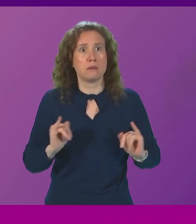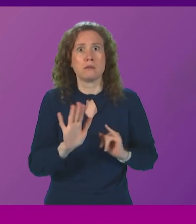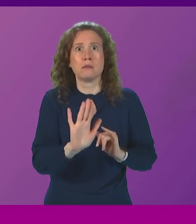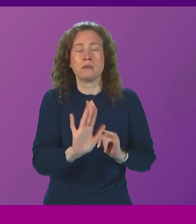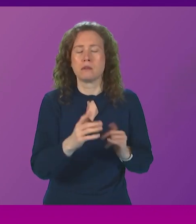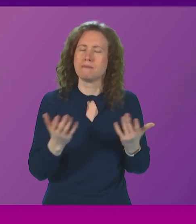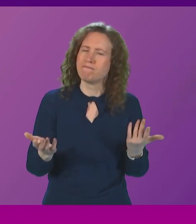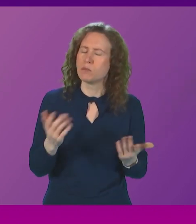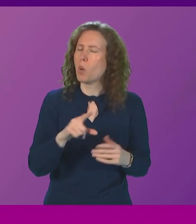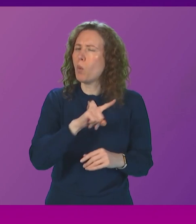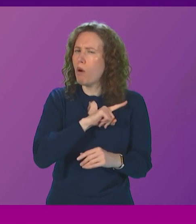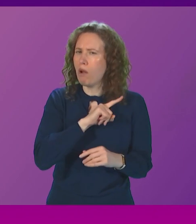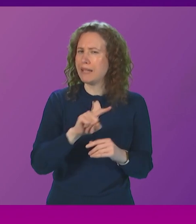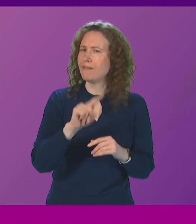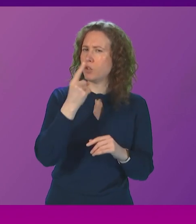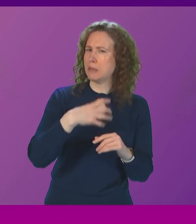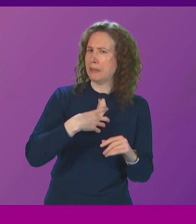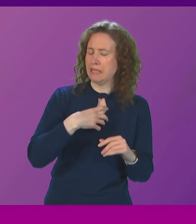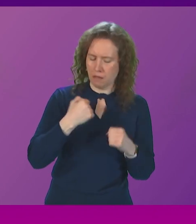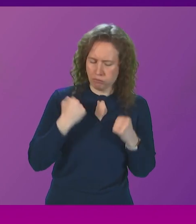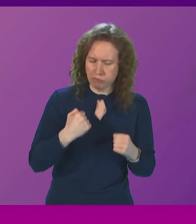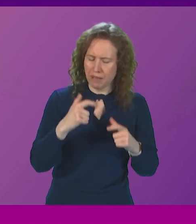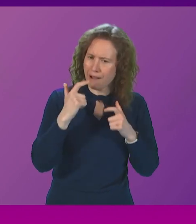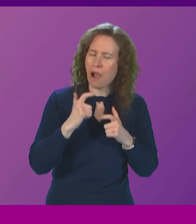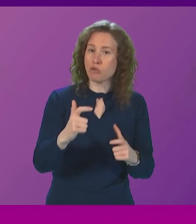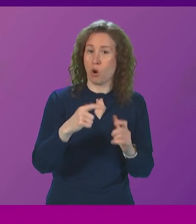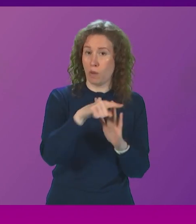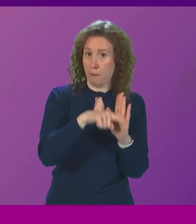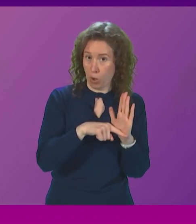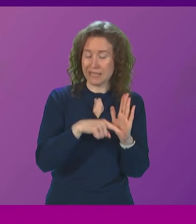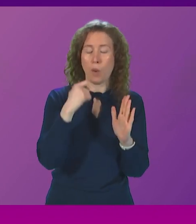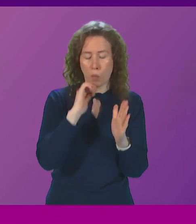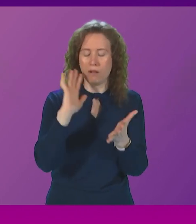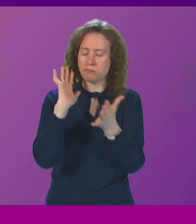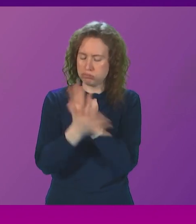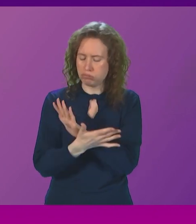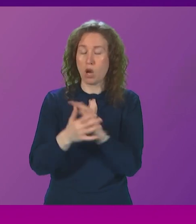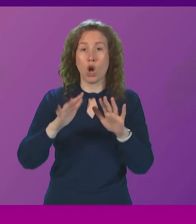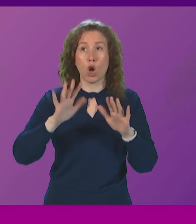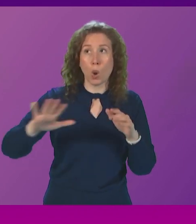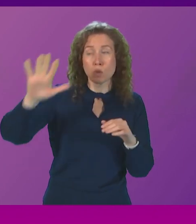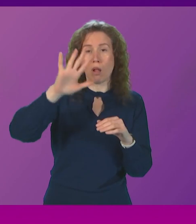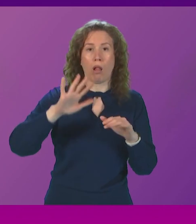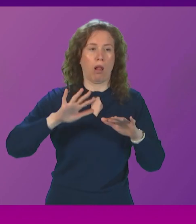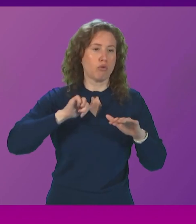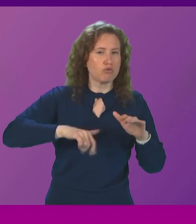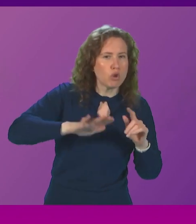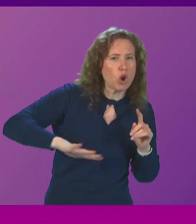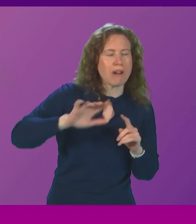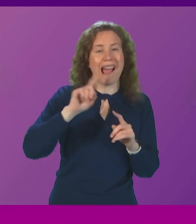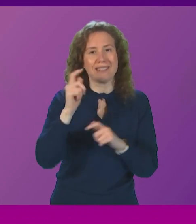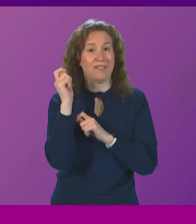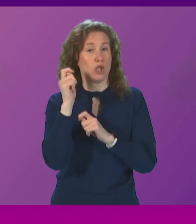why is the First Minister pressing ahead with a policy that will devastate coastal, rural, and fishing communities?